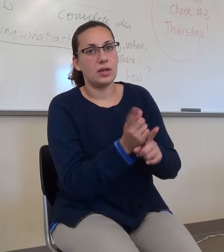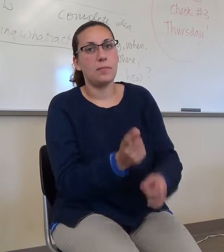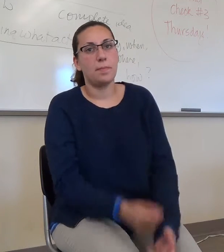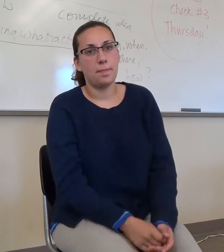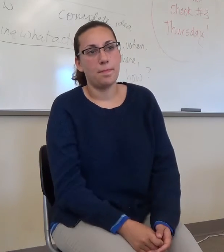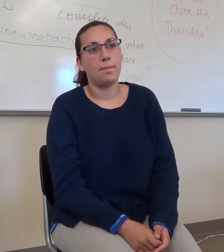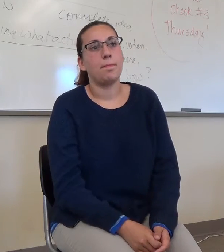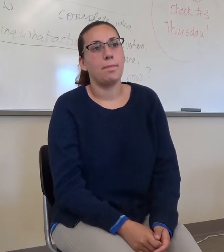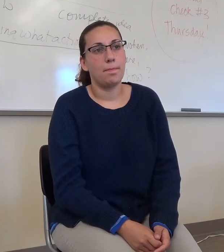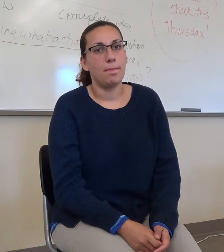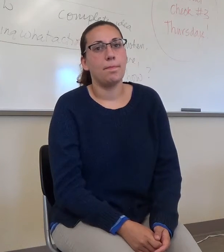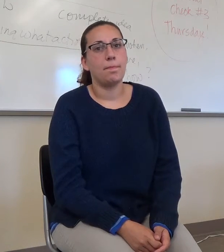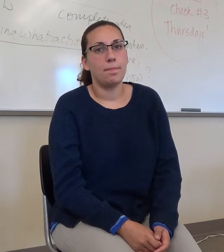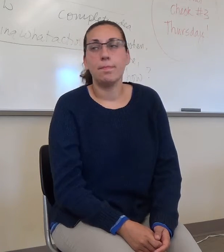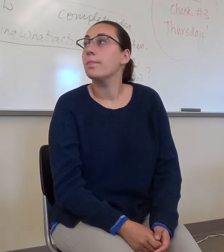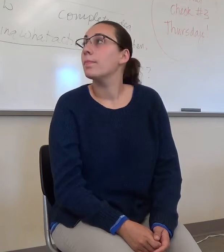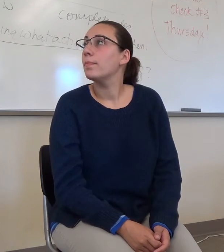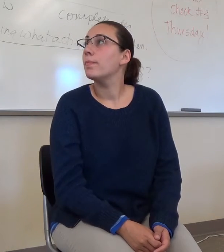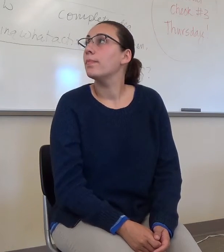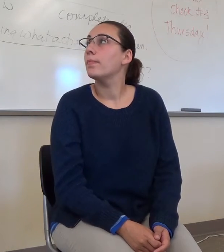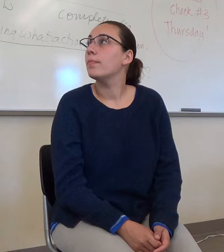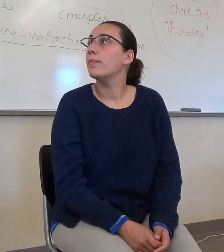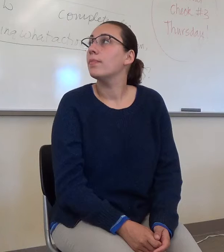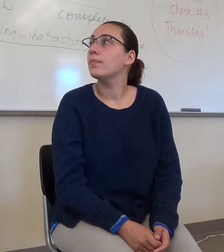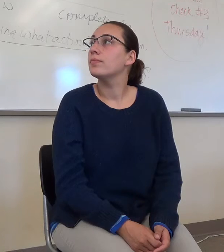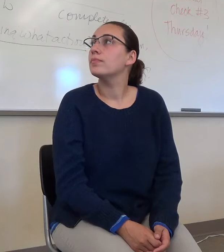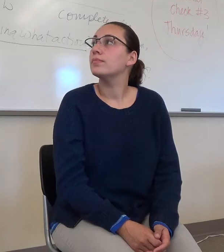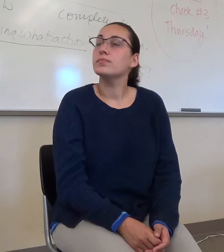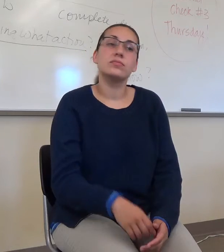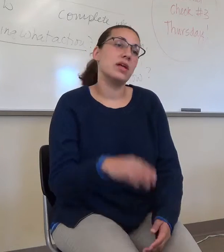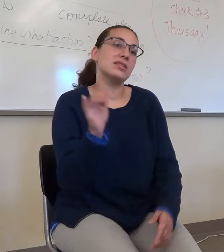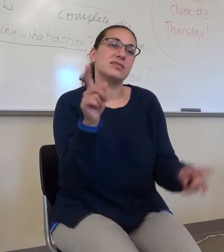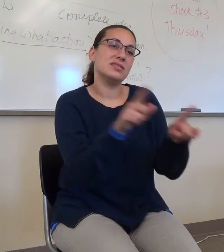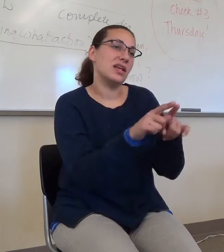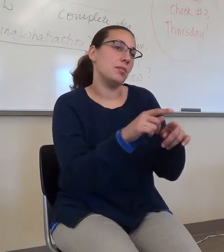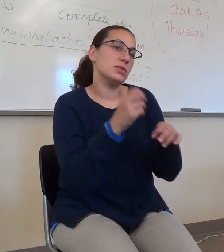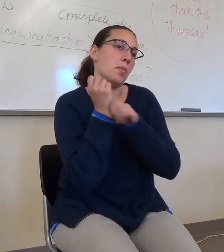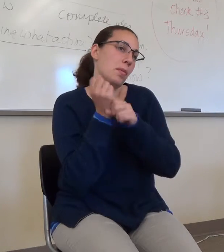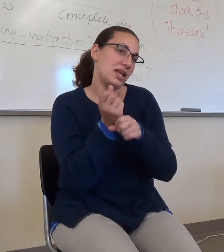And you could say this is a reference to baseball. Baseball. What else?